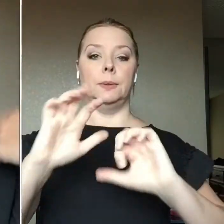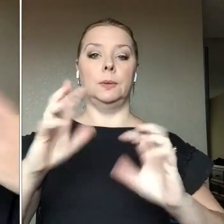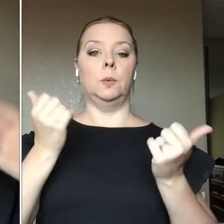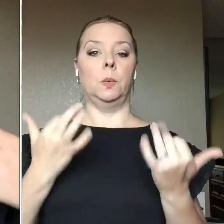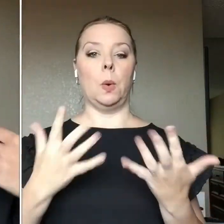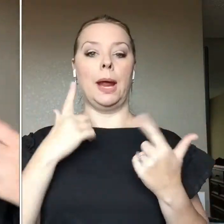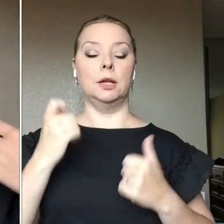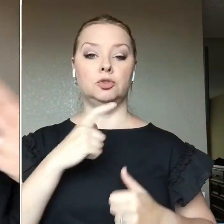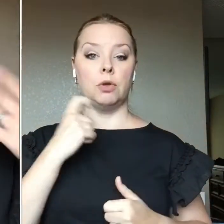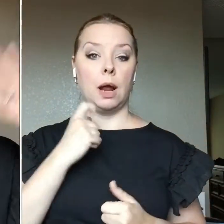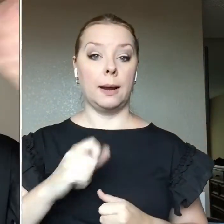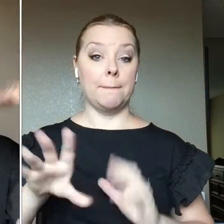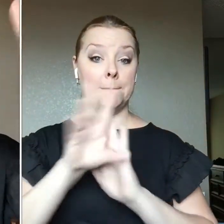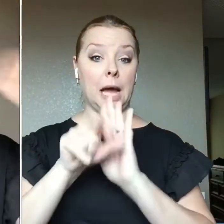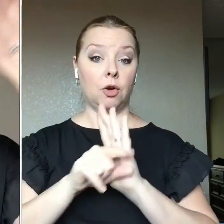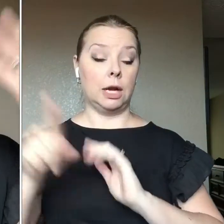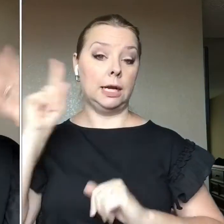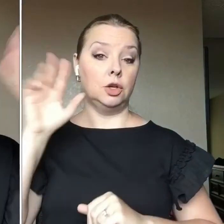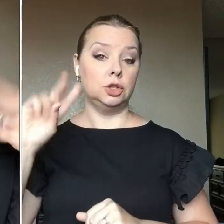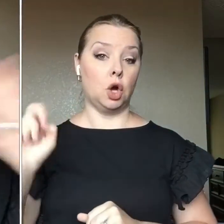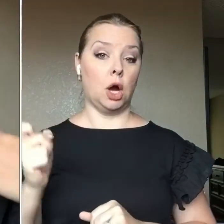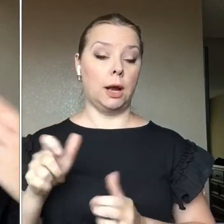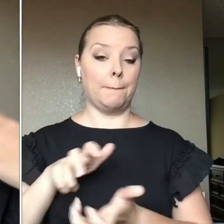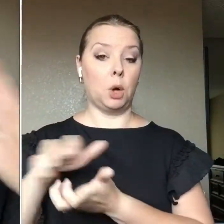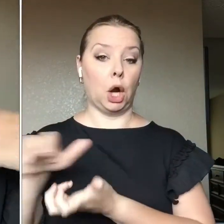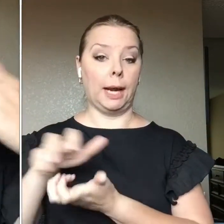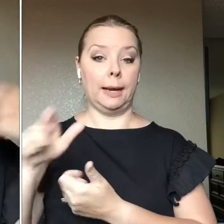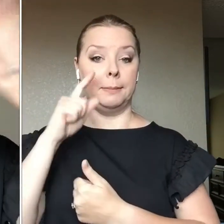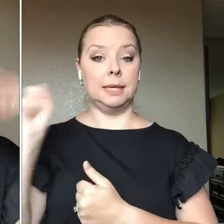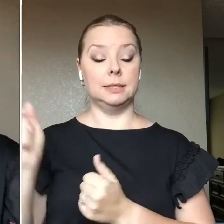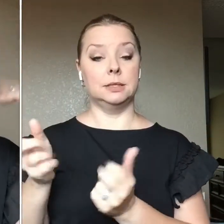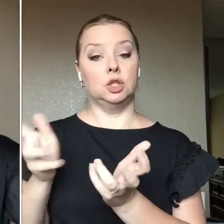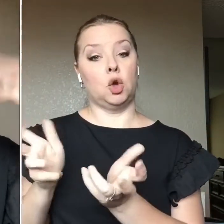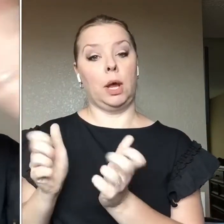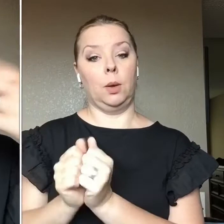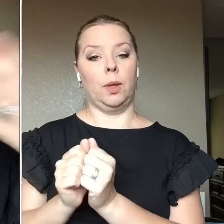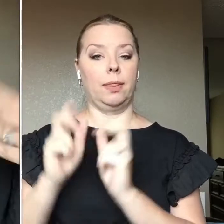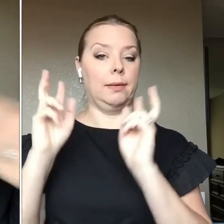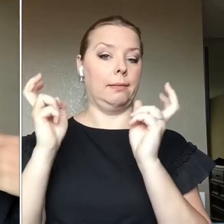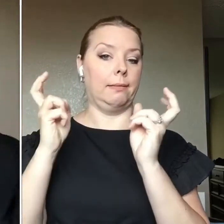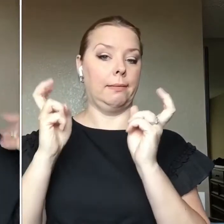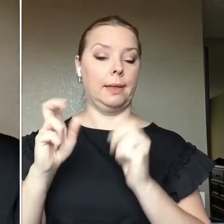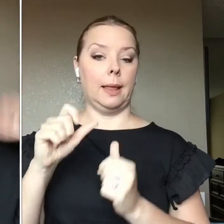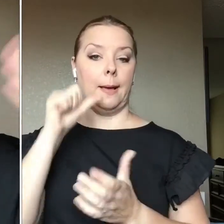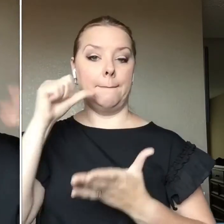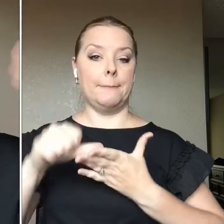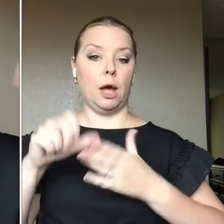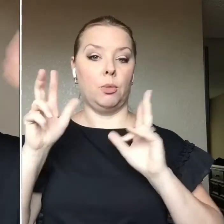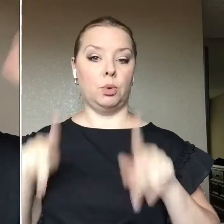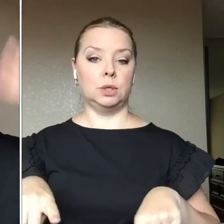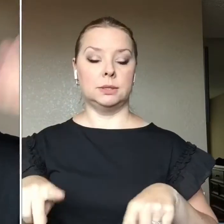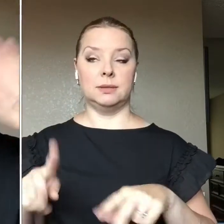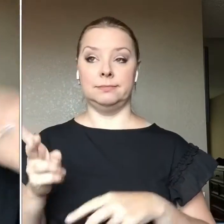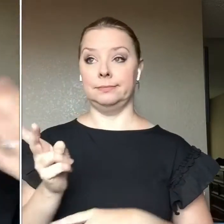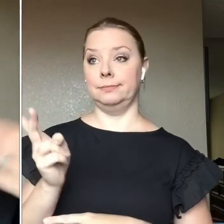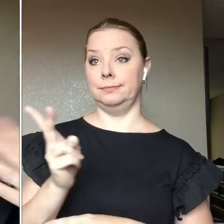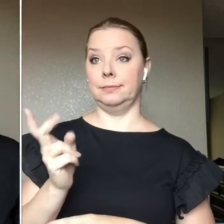And you hear my dog in the background because he's probably talking to the male person because they have a love hate relationship. So